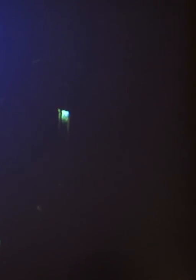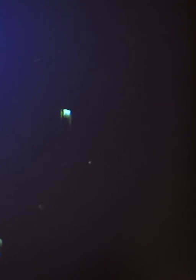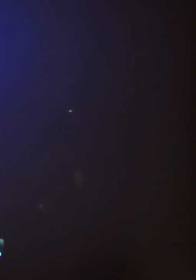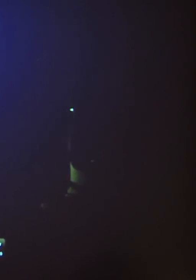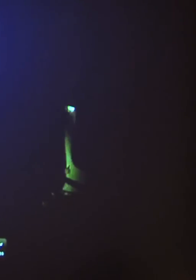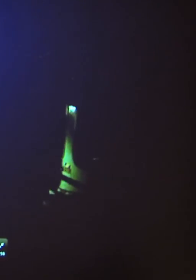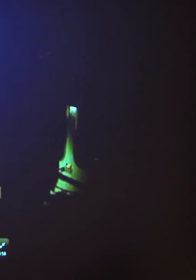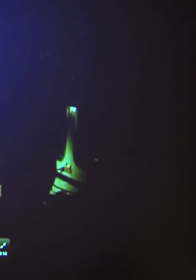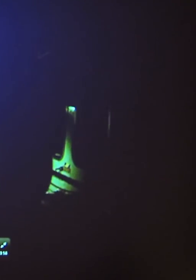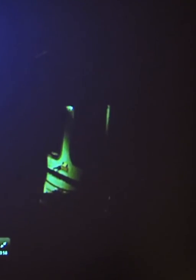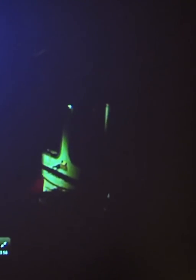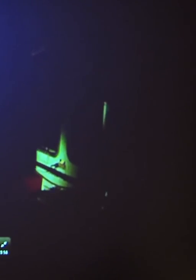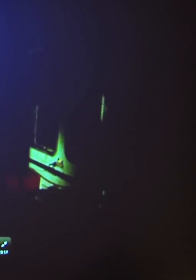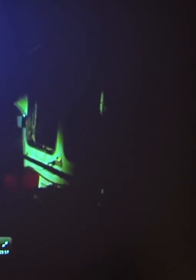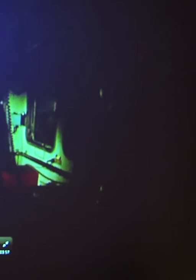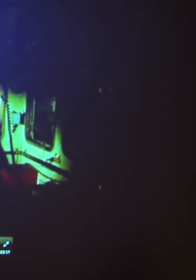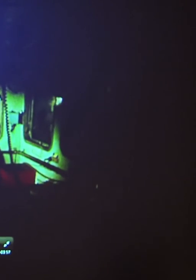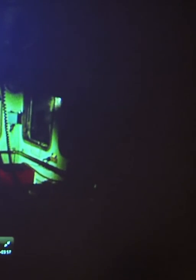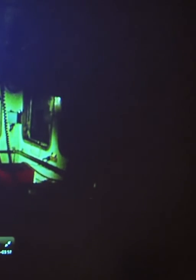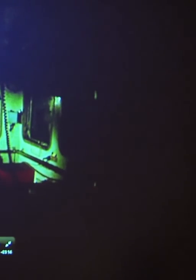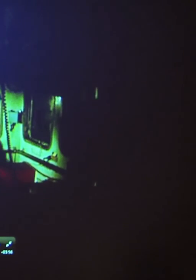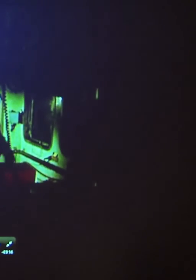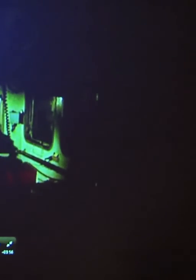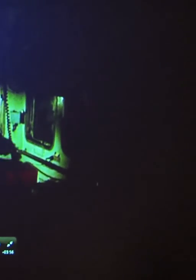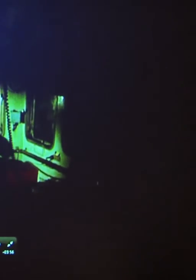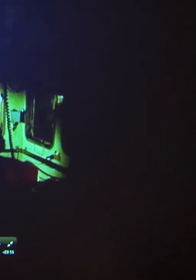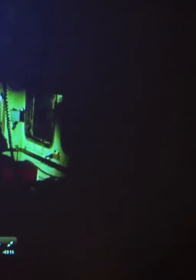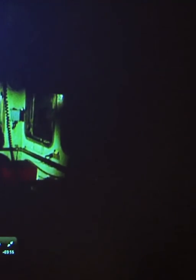It'll be two days before Dinko sleeps again.